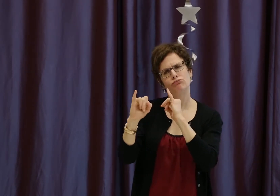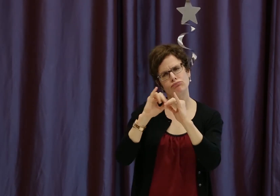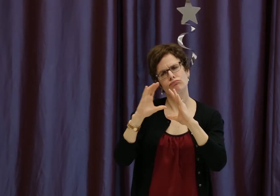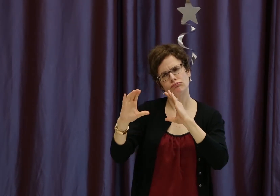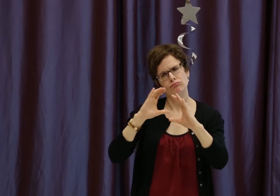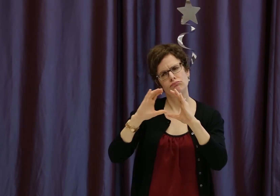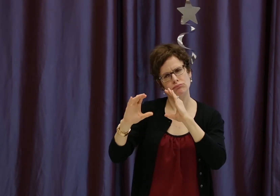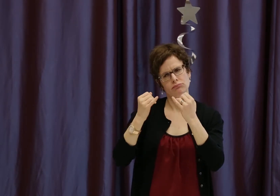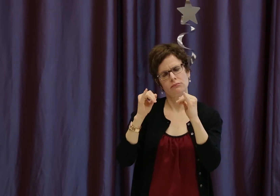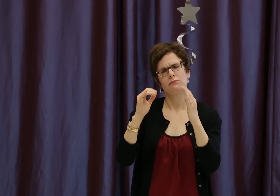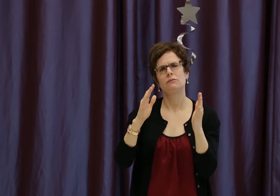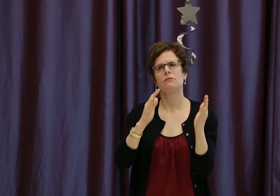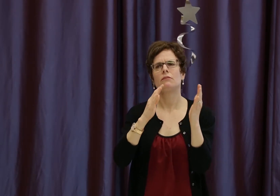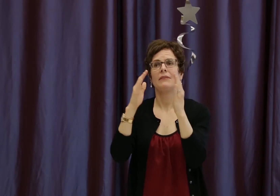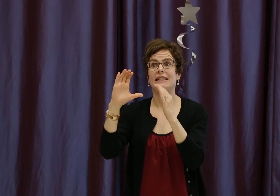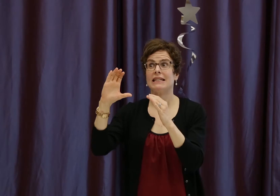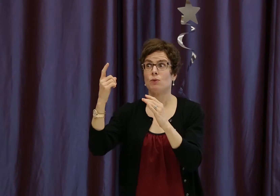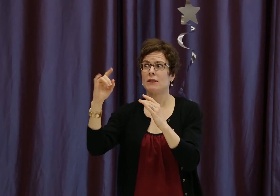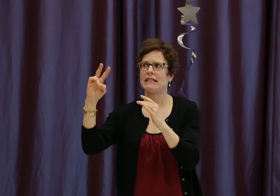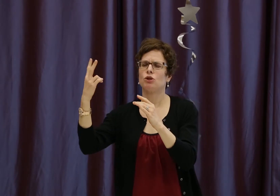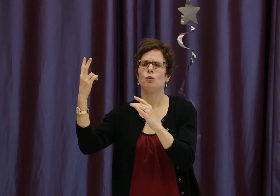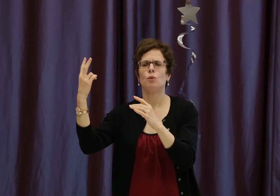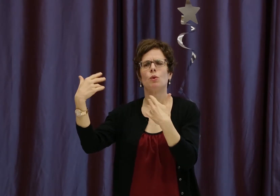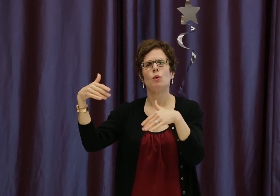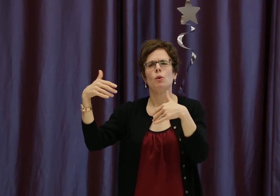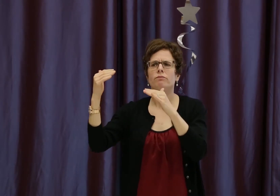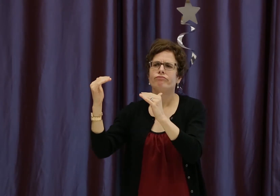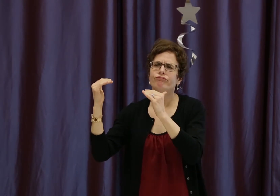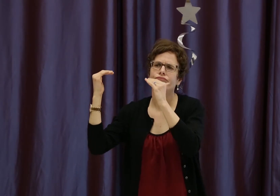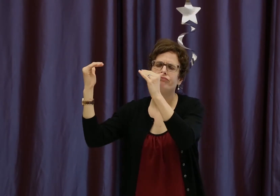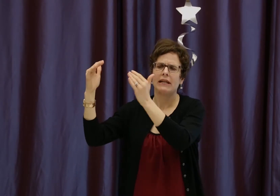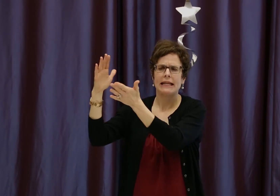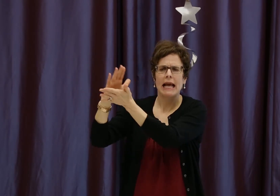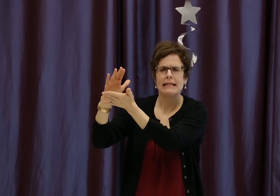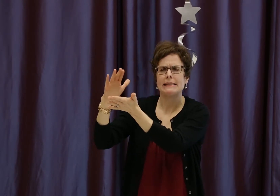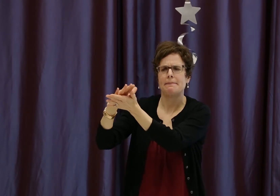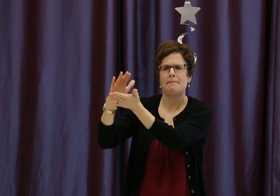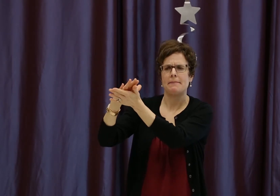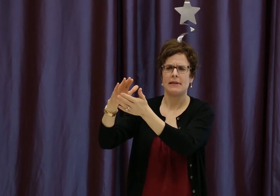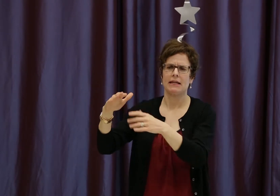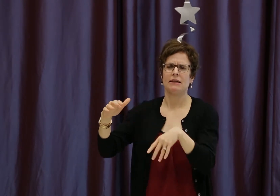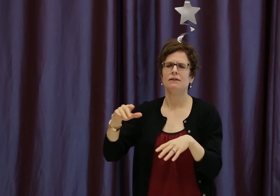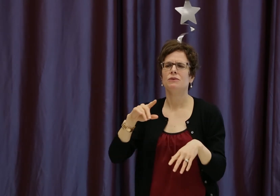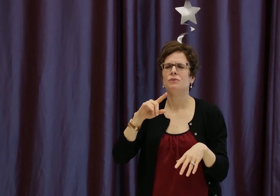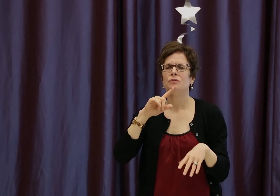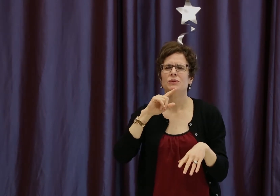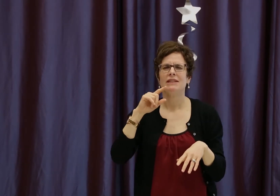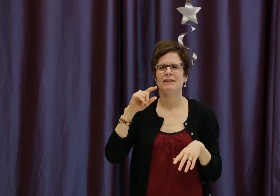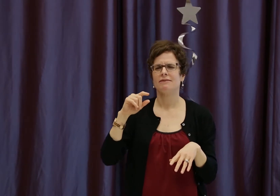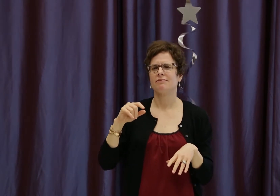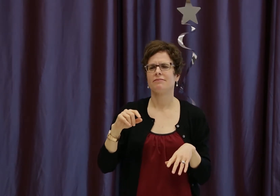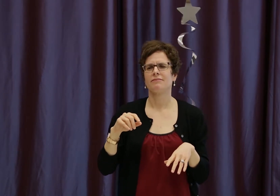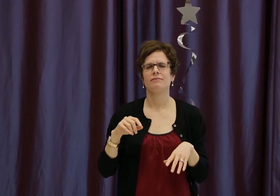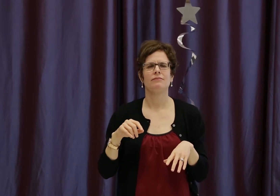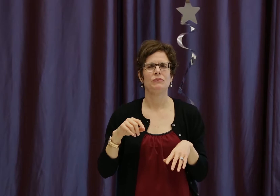Which means that the individual can communicate independently. And the C1 and C2 are the more academic,